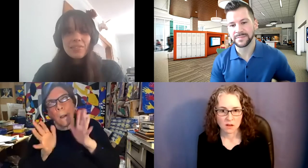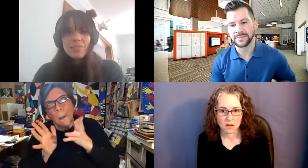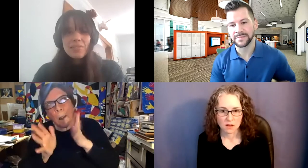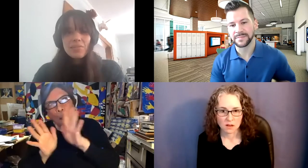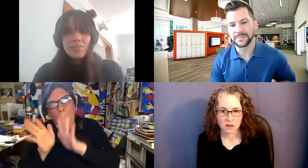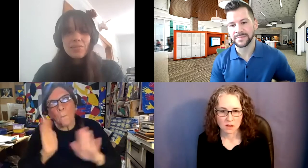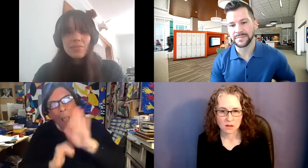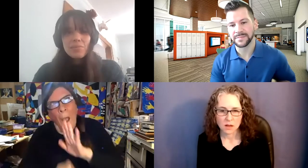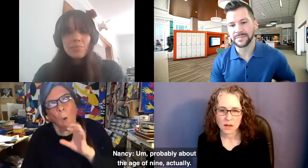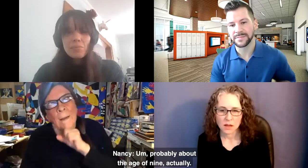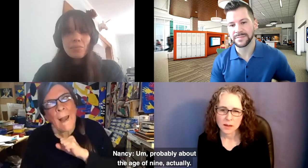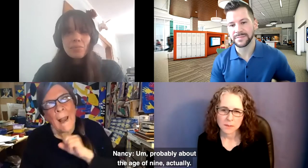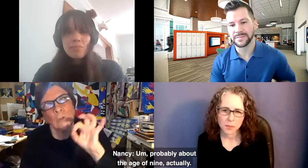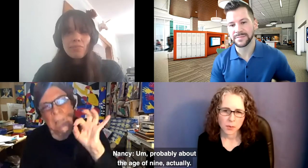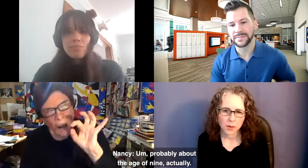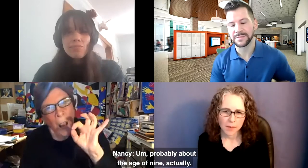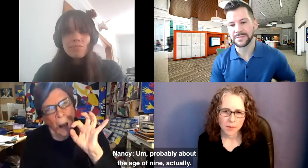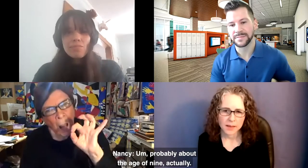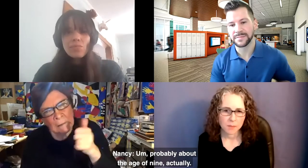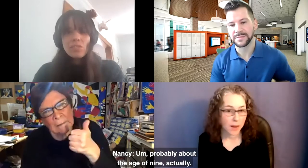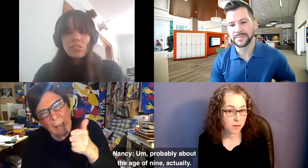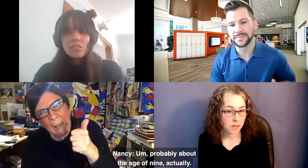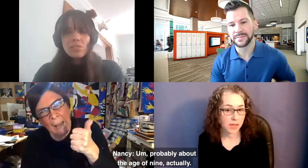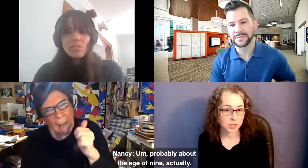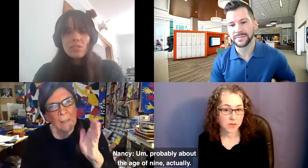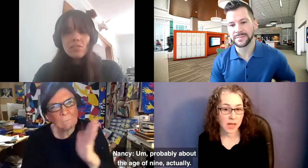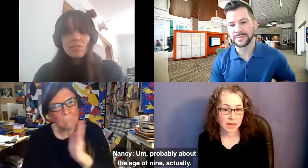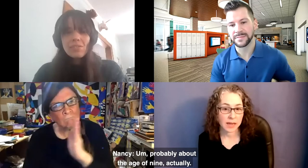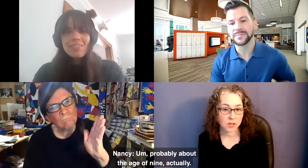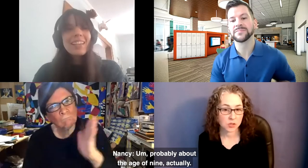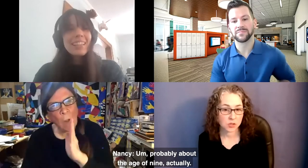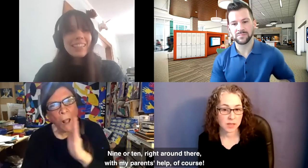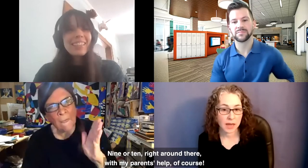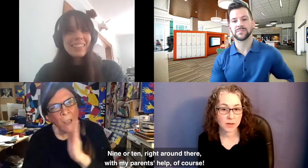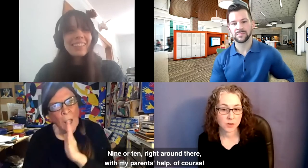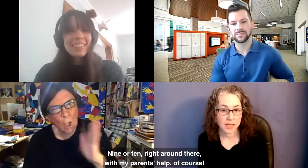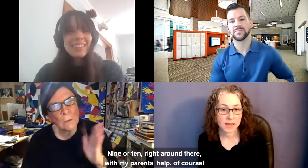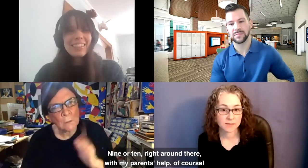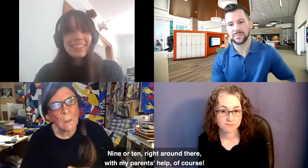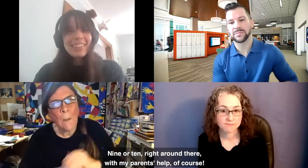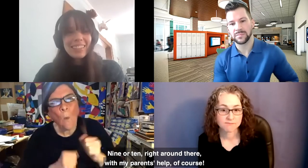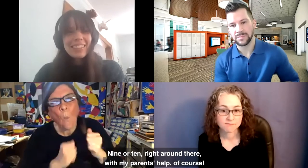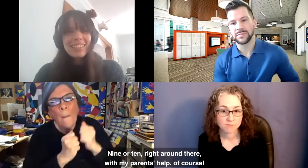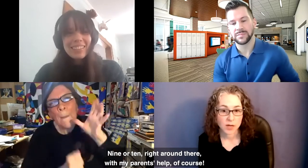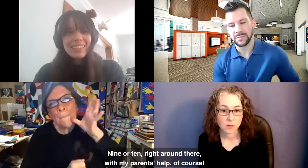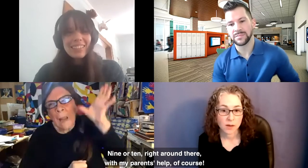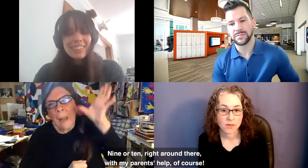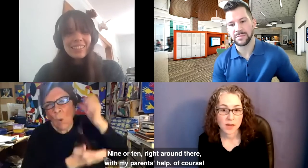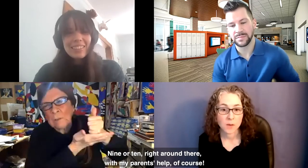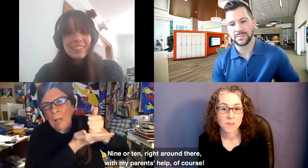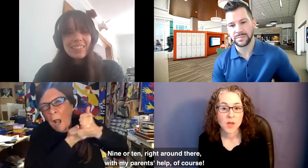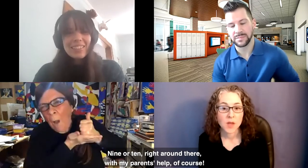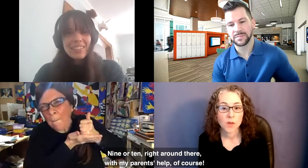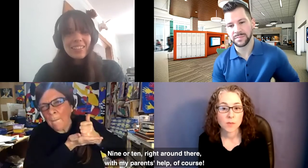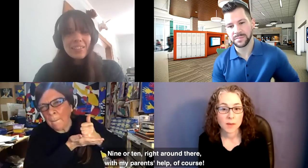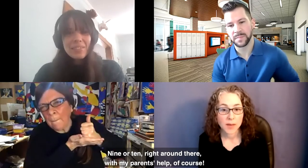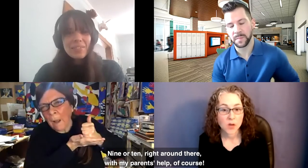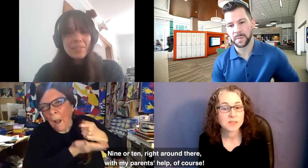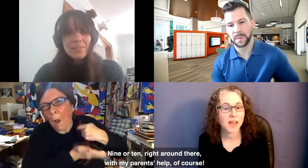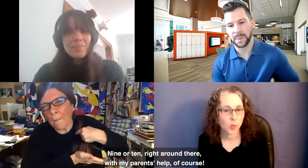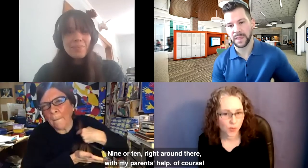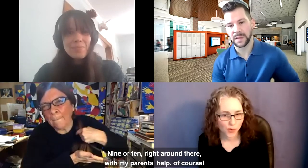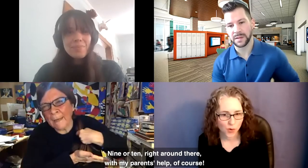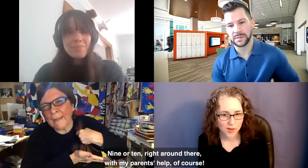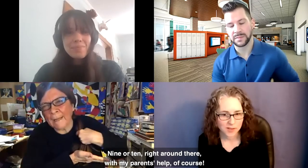Nancy signing. Um, probably about the age of nine, actually, nine or ten, right around there, with my